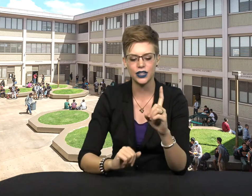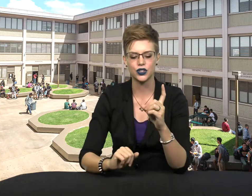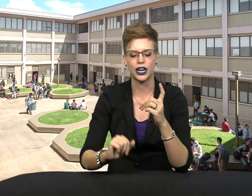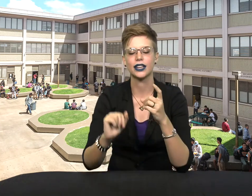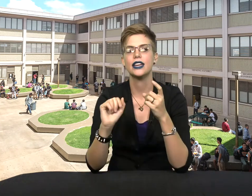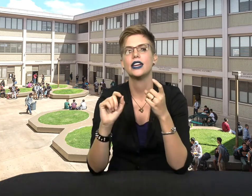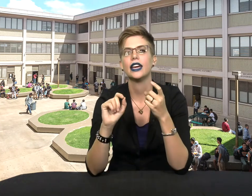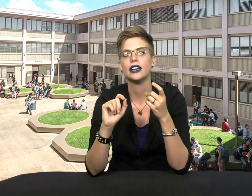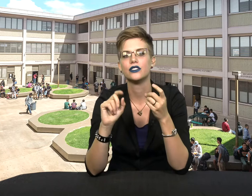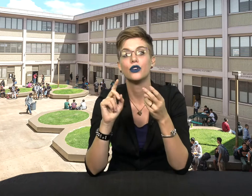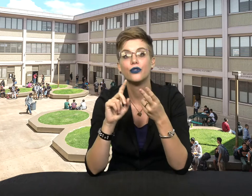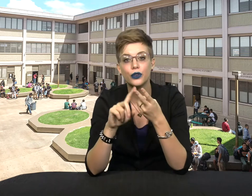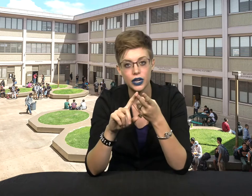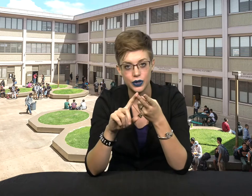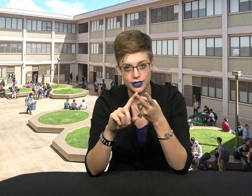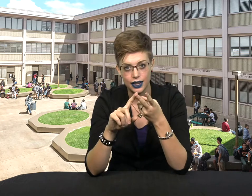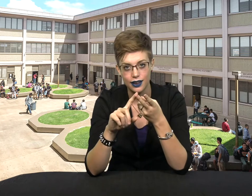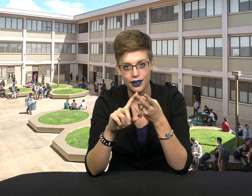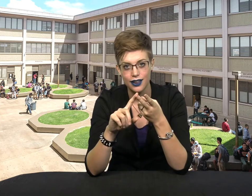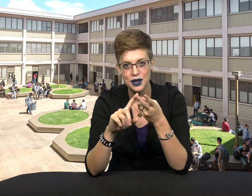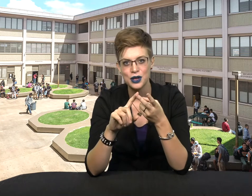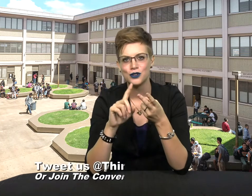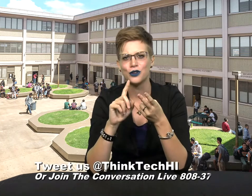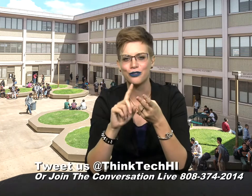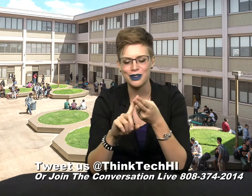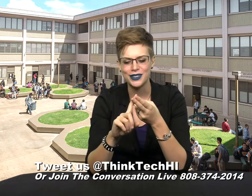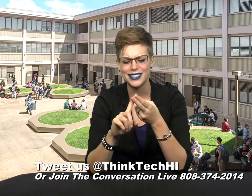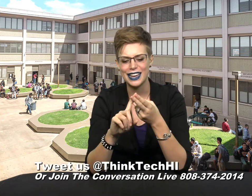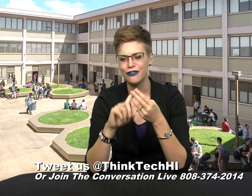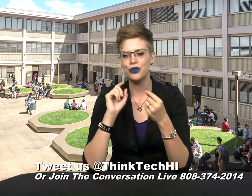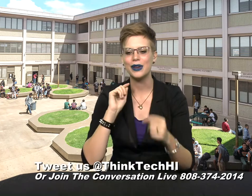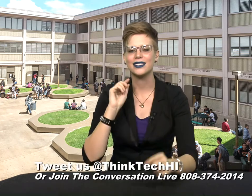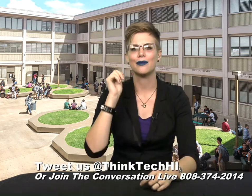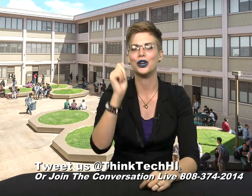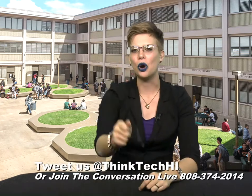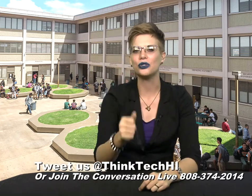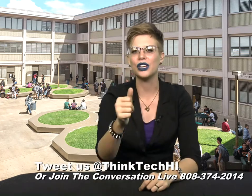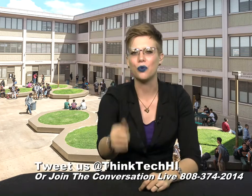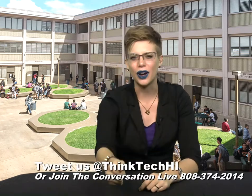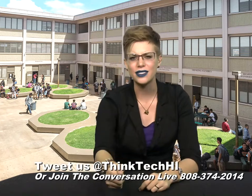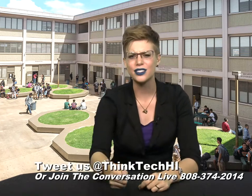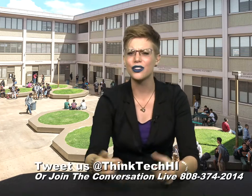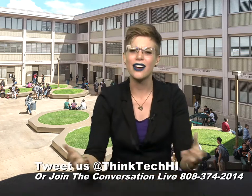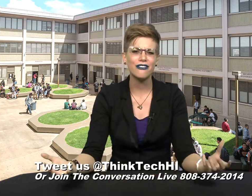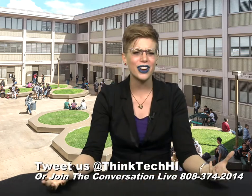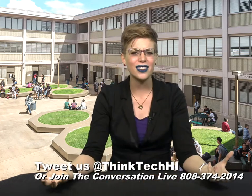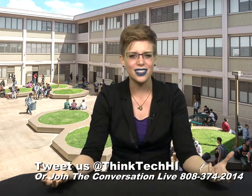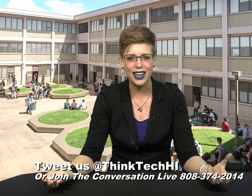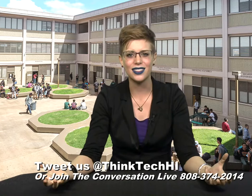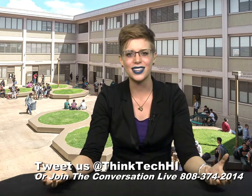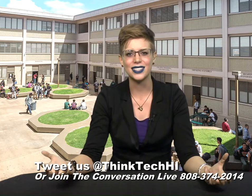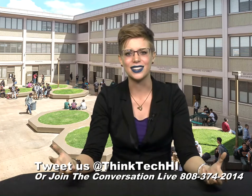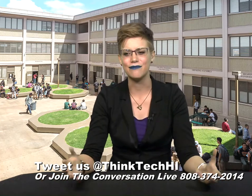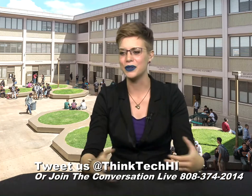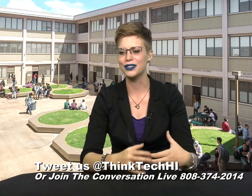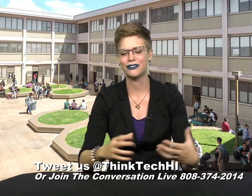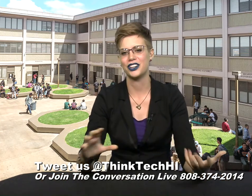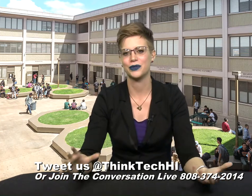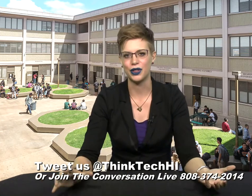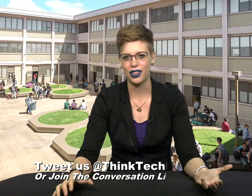trait is frequency. So frequency, if you meet someone only once, you're not very likely to build a friendship with them.